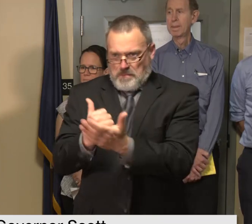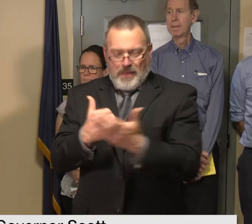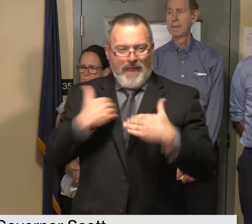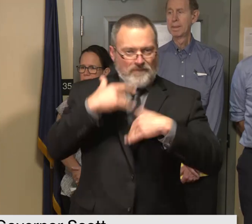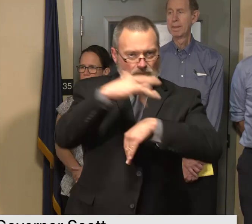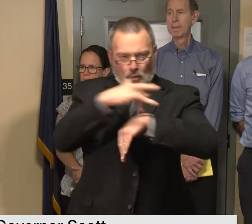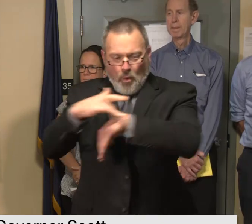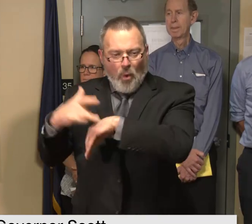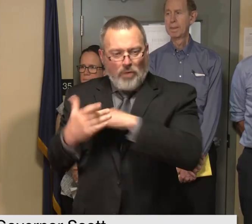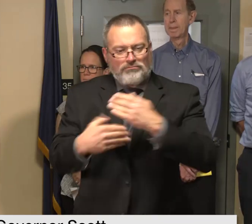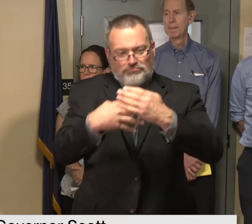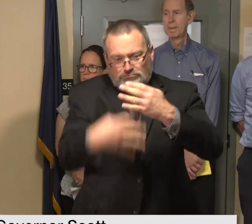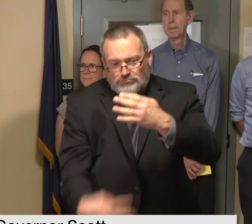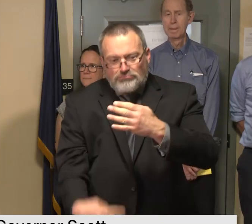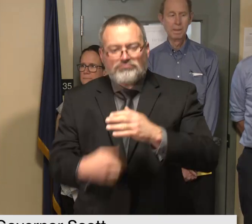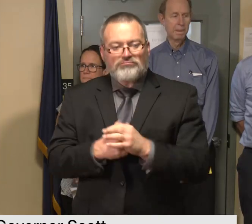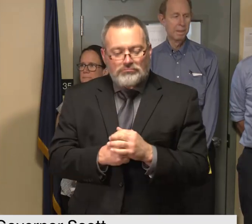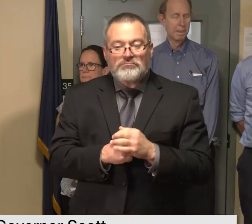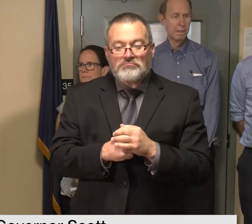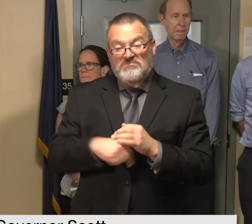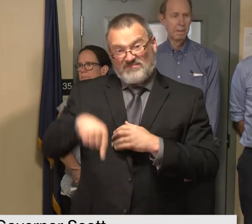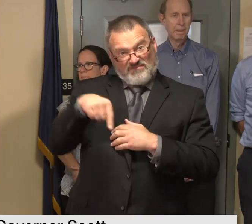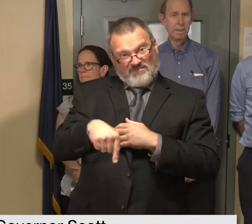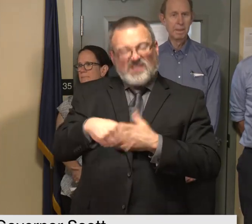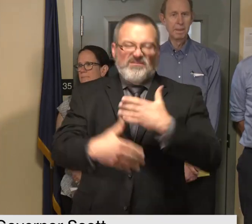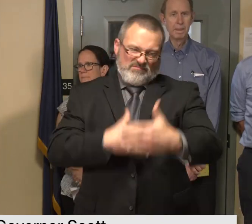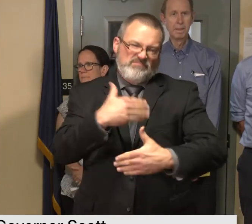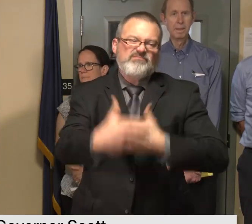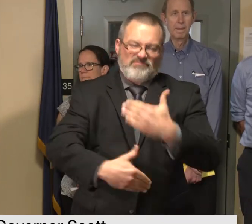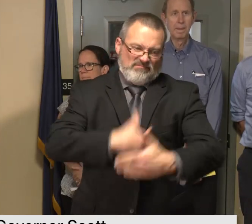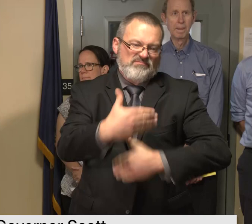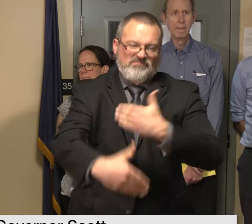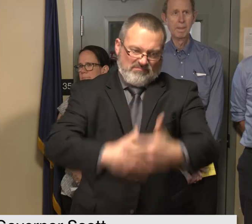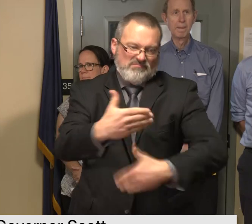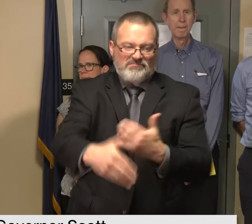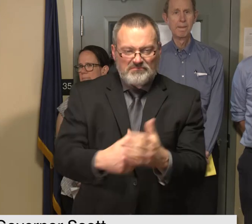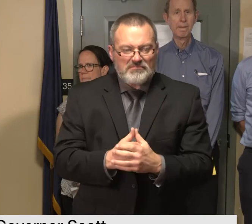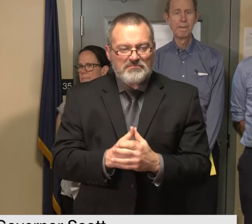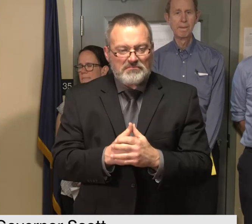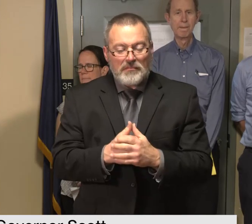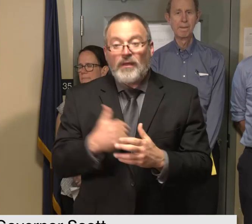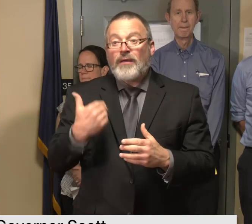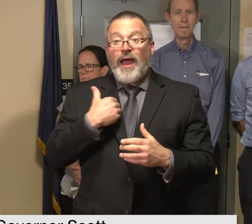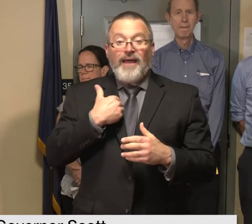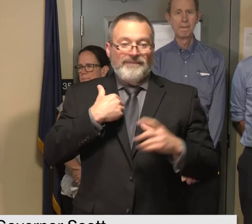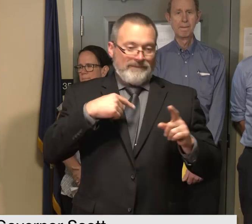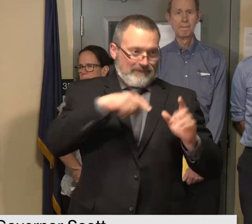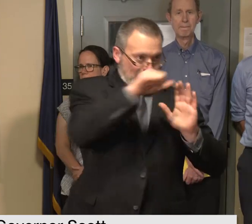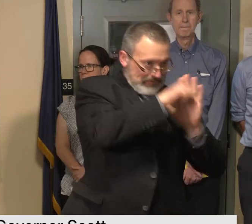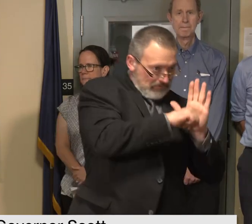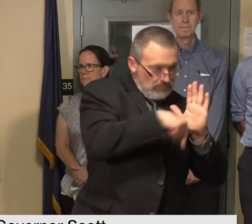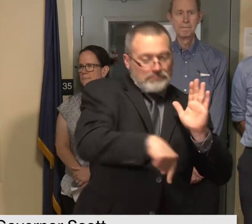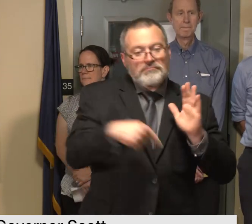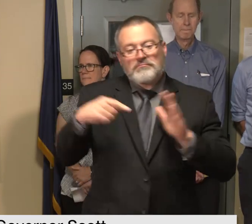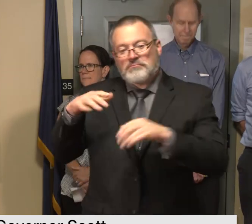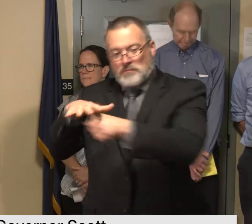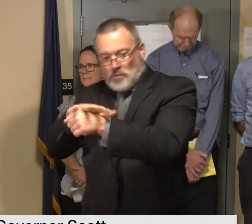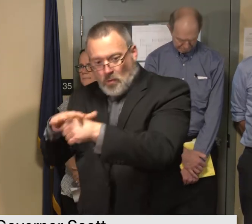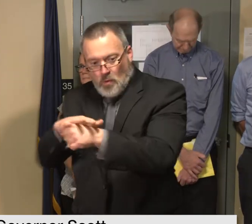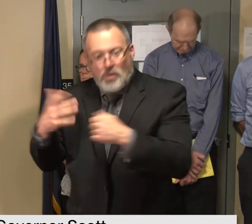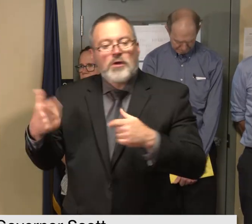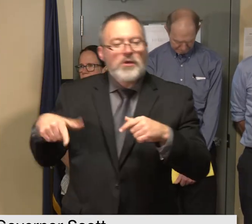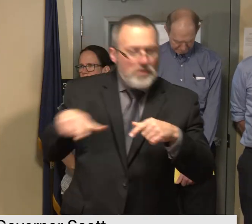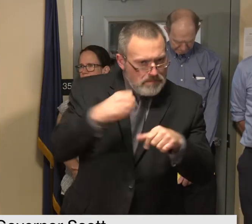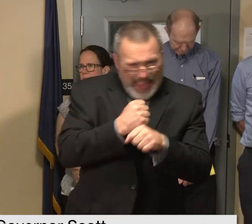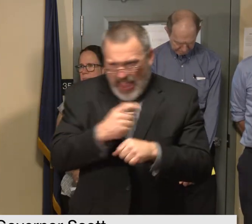ongoing and with local officials still very much in response mode focused on life and safety and urgent